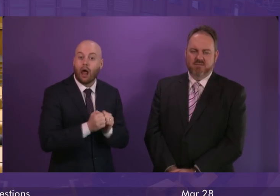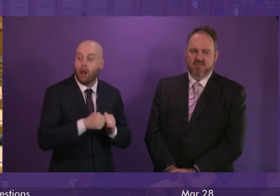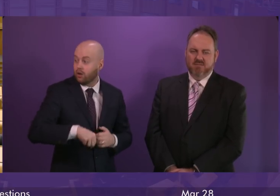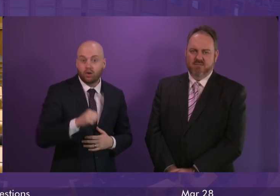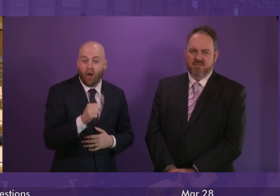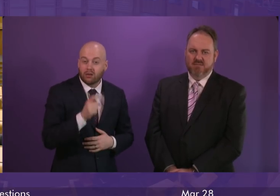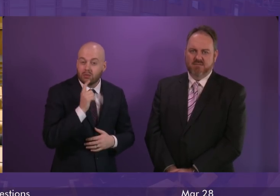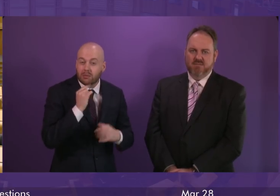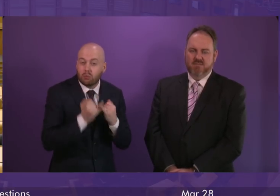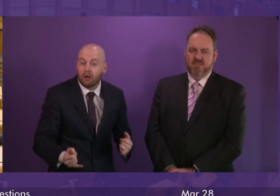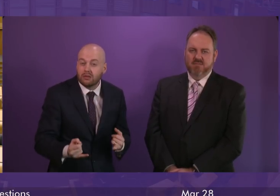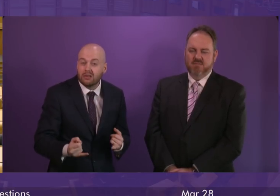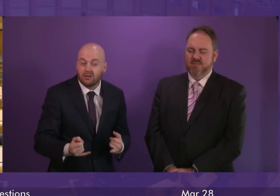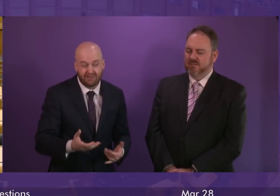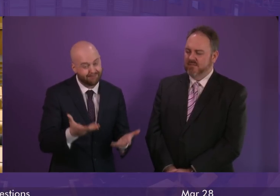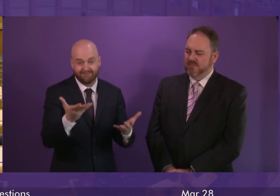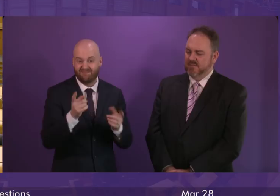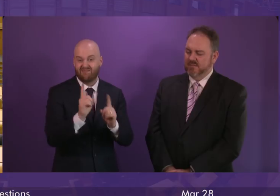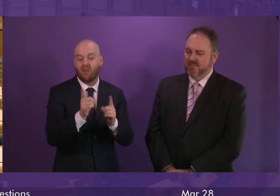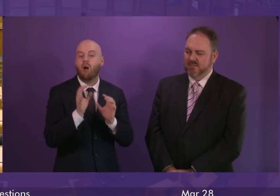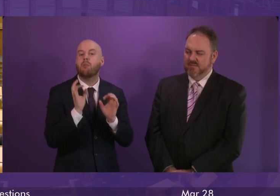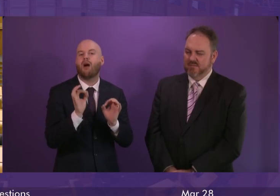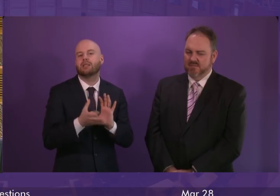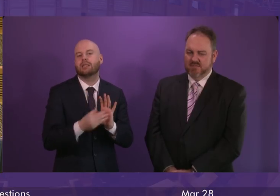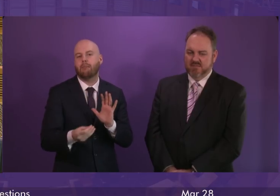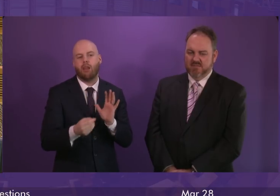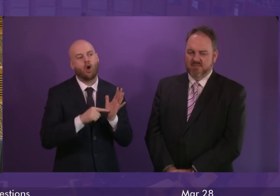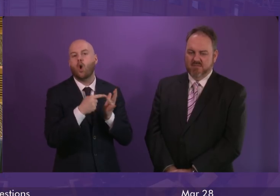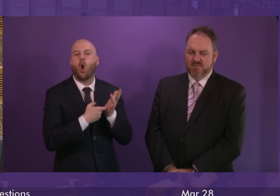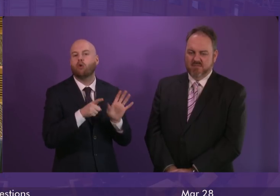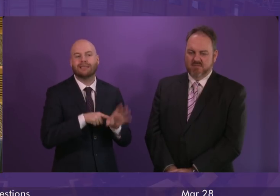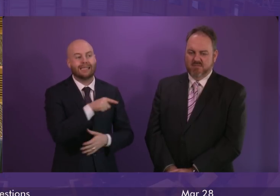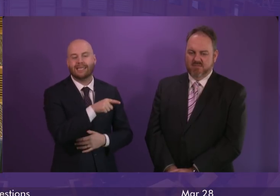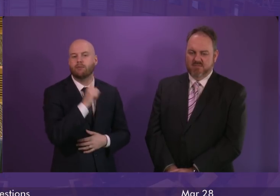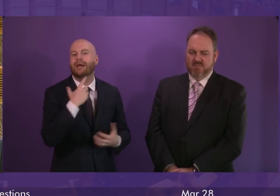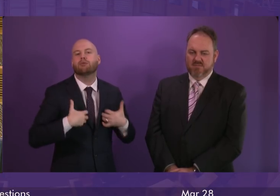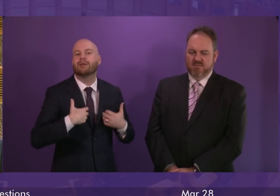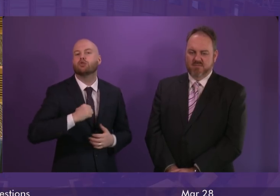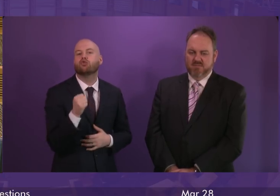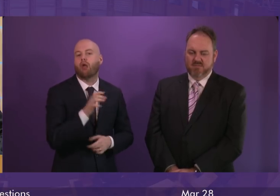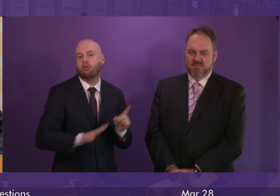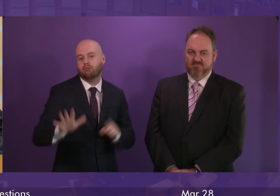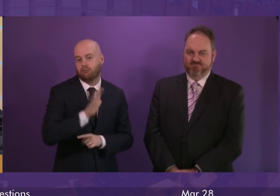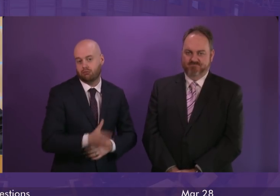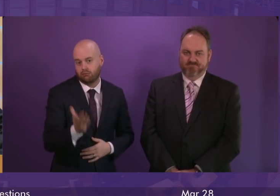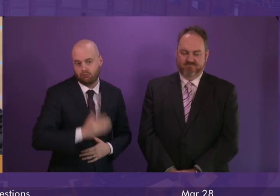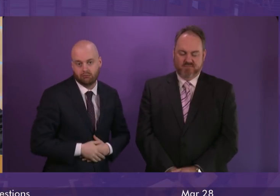example of the Tories being way, way, way out of sync with Scotland's national interests.